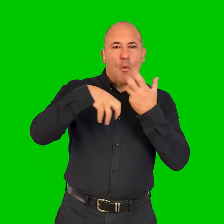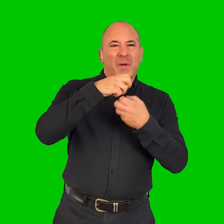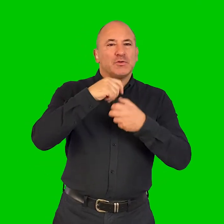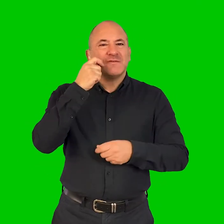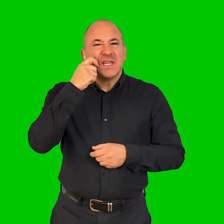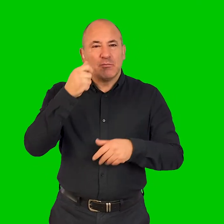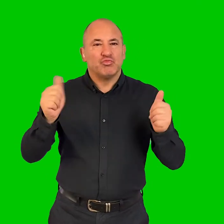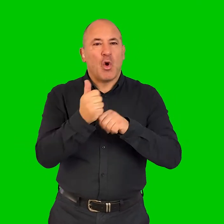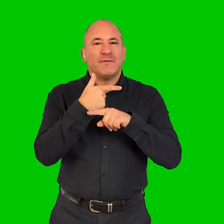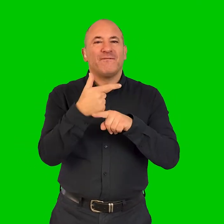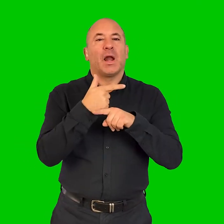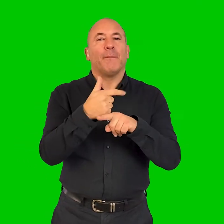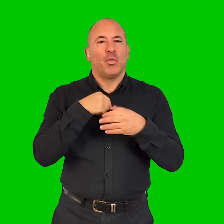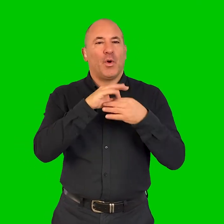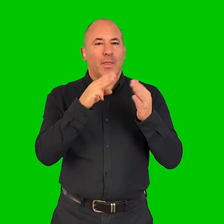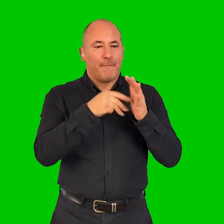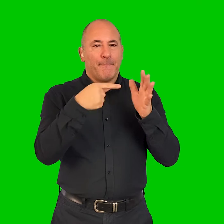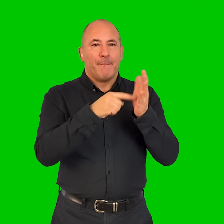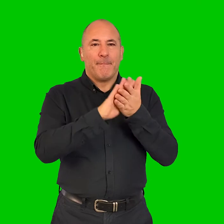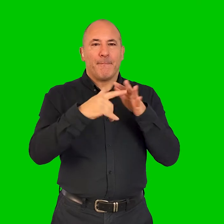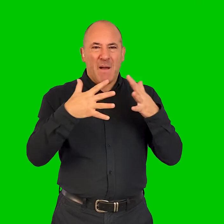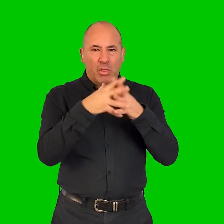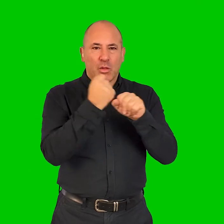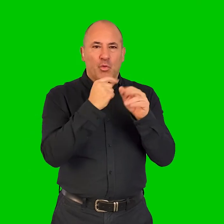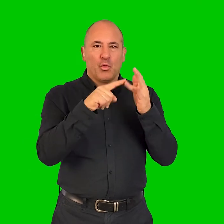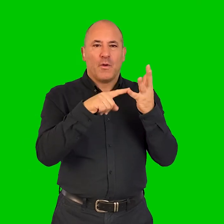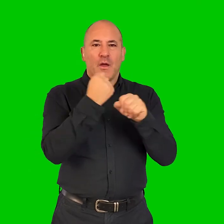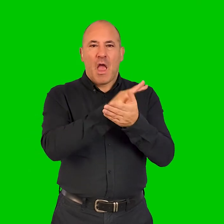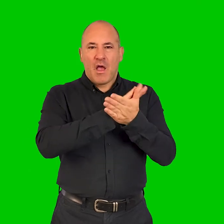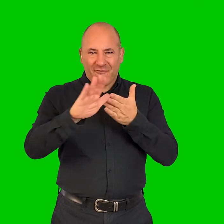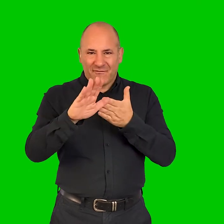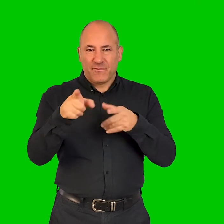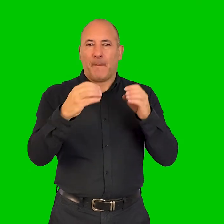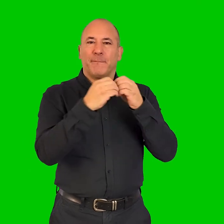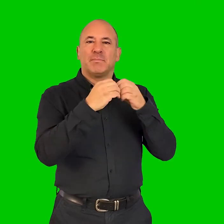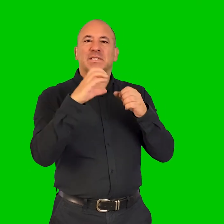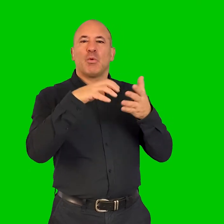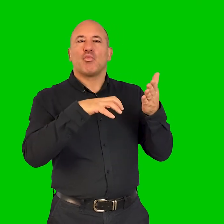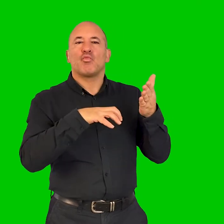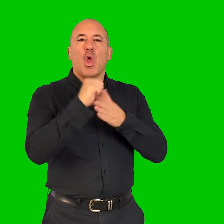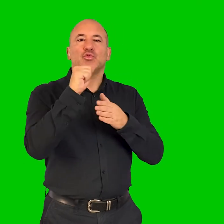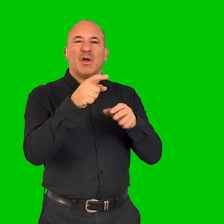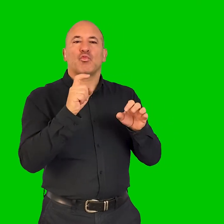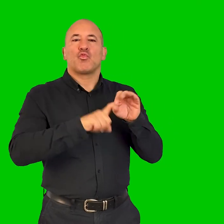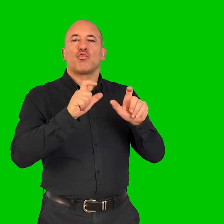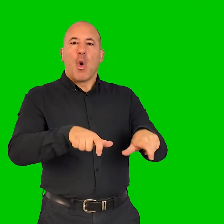film created in collaboration with Matthew Goff for BBC's Culture and Quarantine series, was